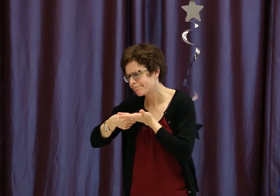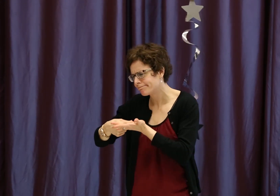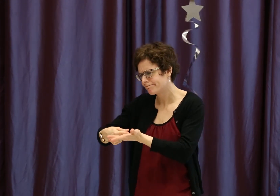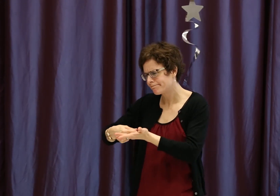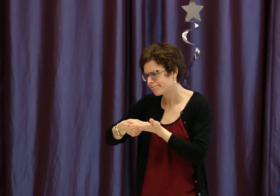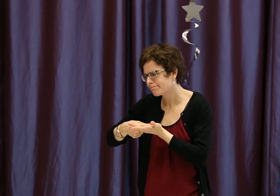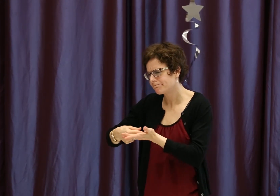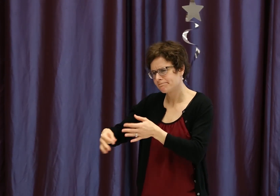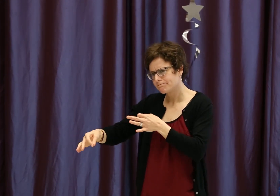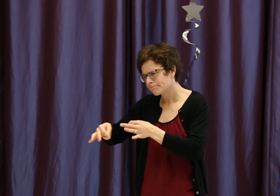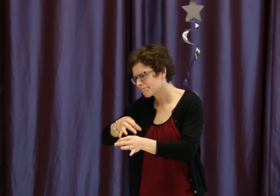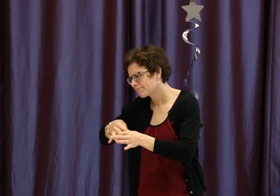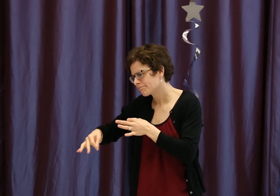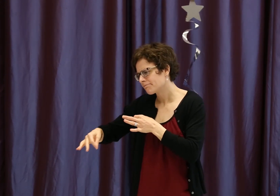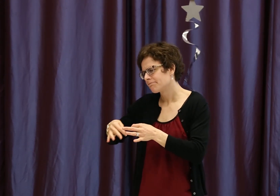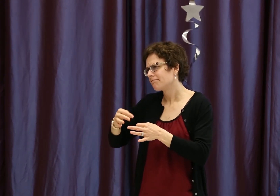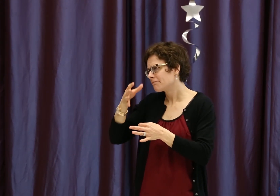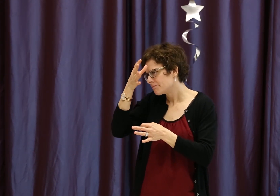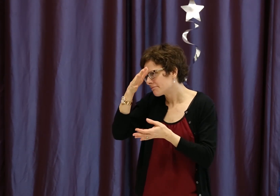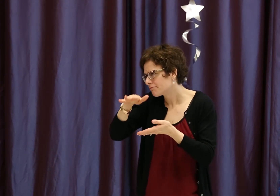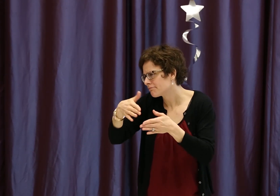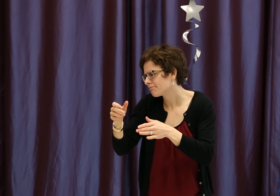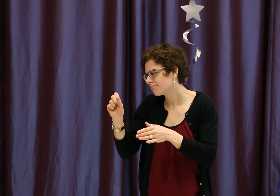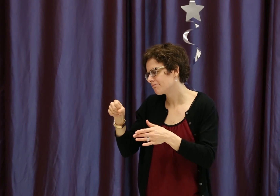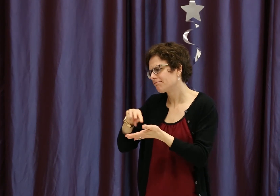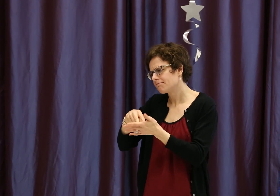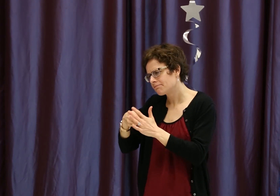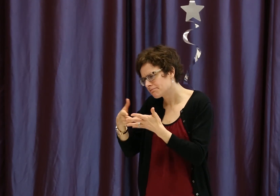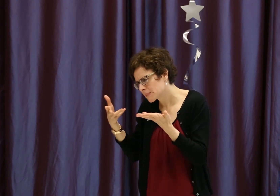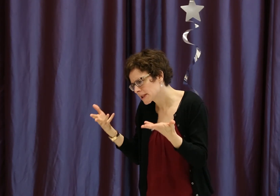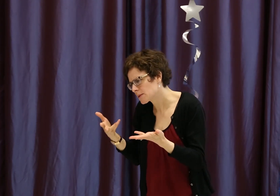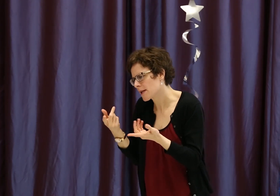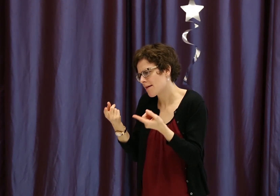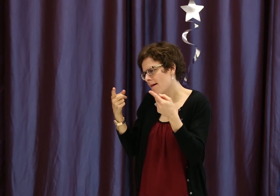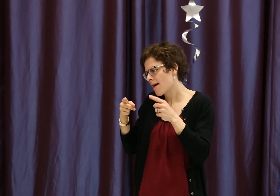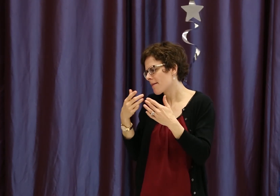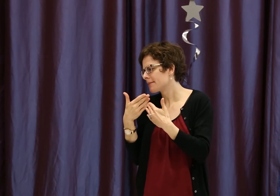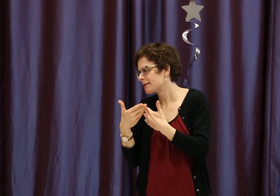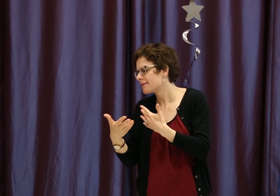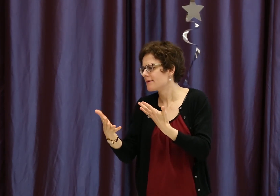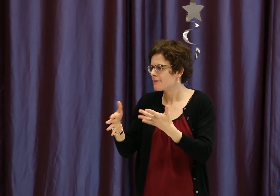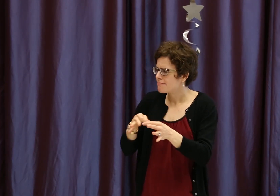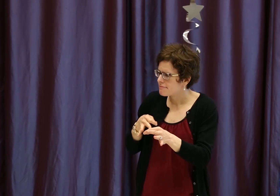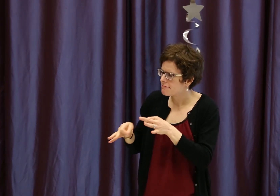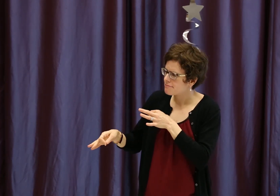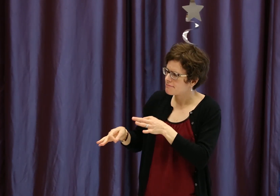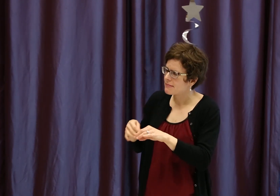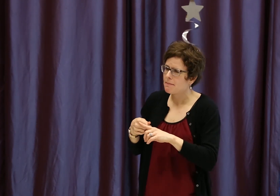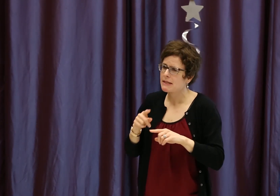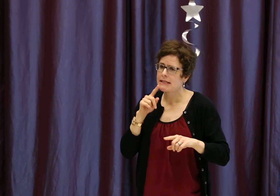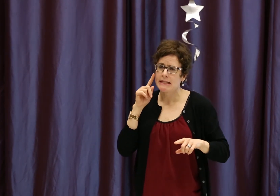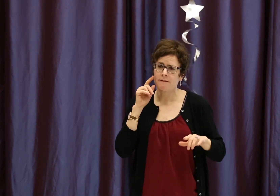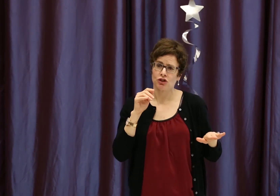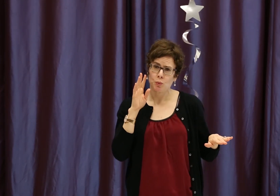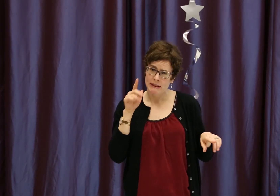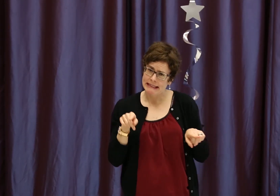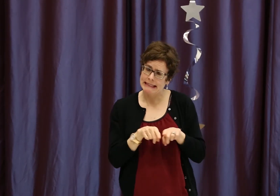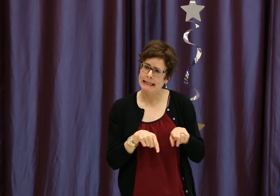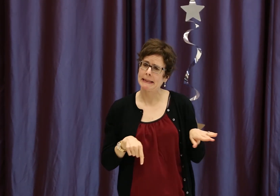that. If you have a hearing child, the parent can explain, you know, grandpa passed away, this is what happened, and give a full in